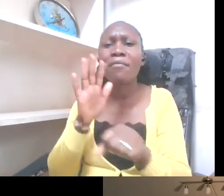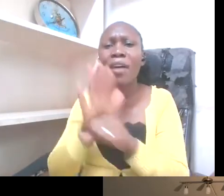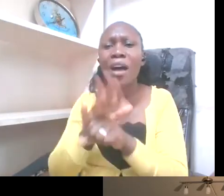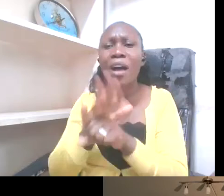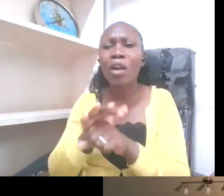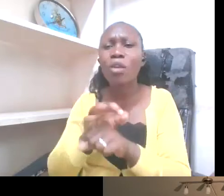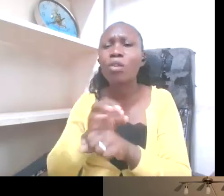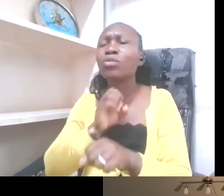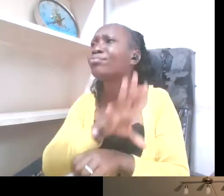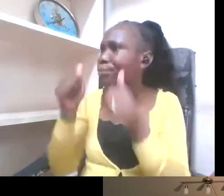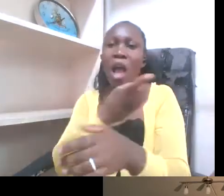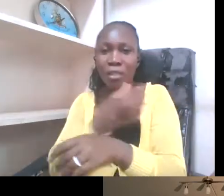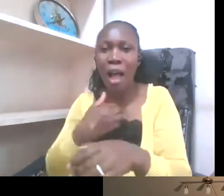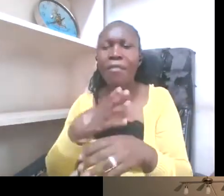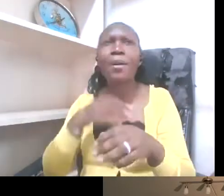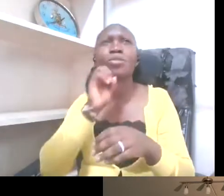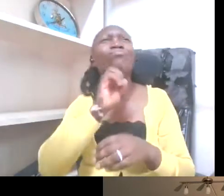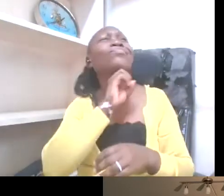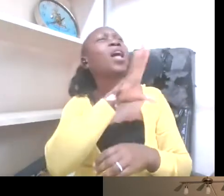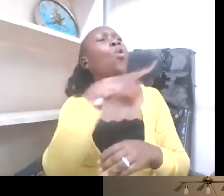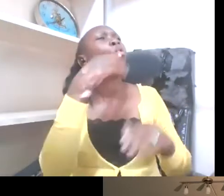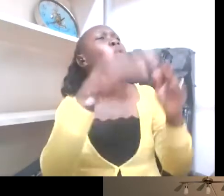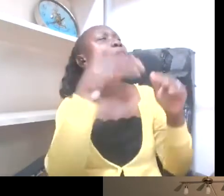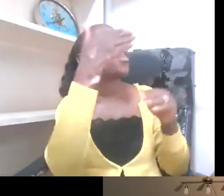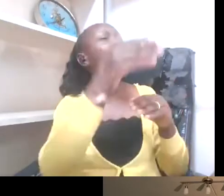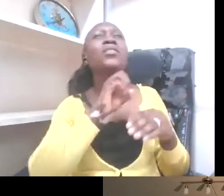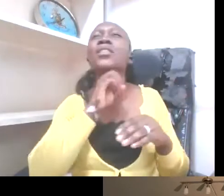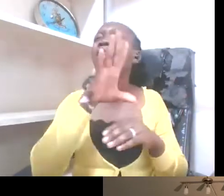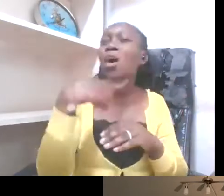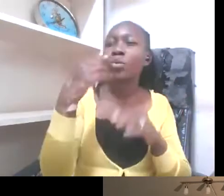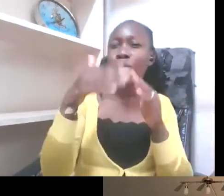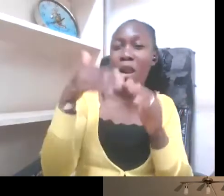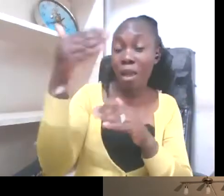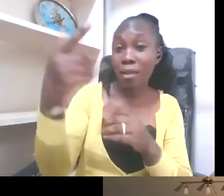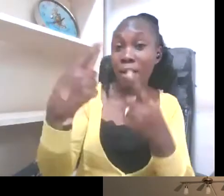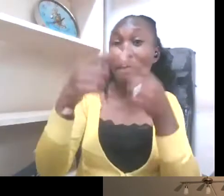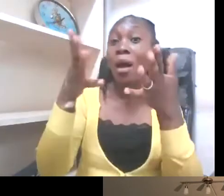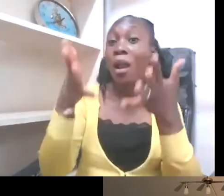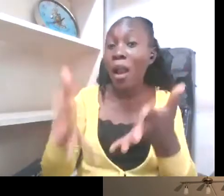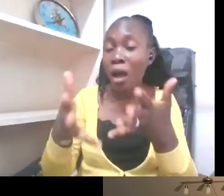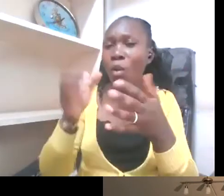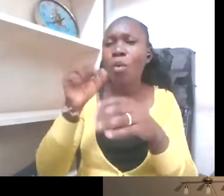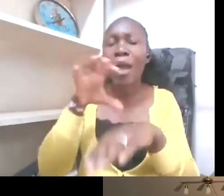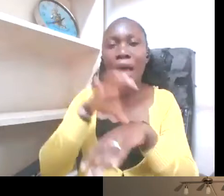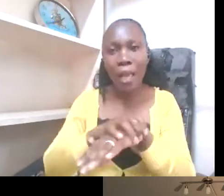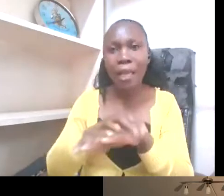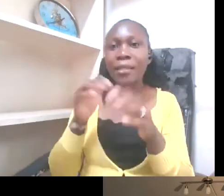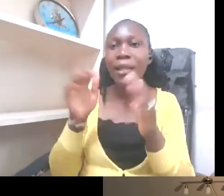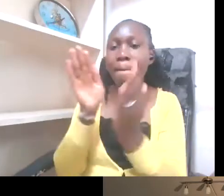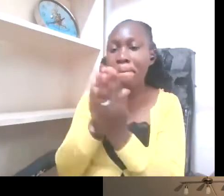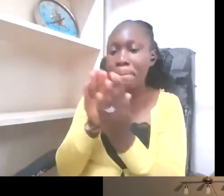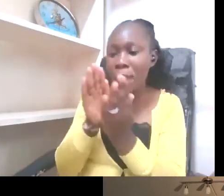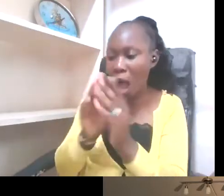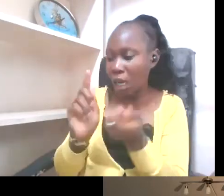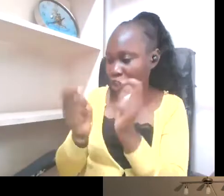who's going next, even at banks. But then now you find in banks, you have sticker numbers that's also visual that